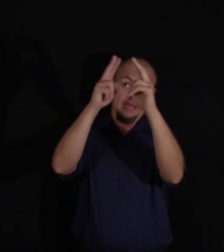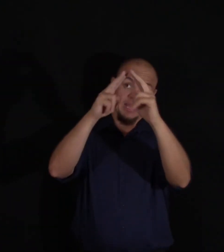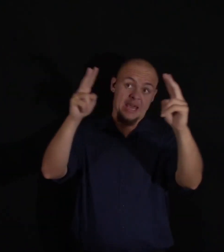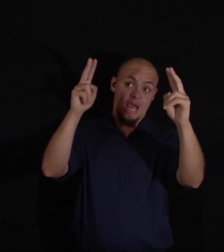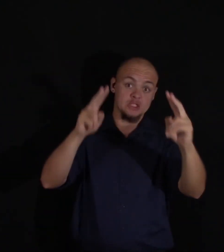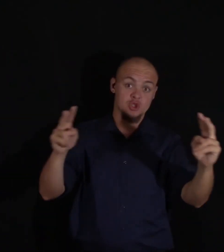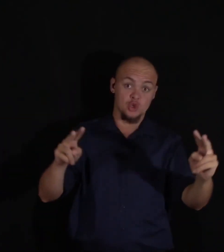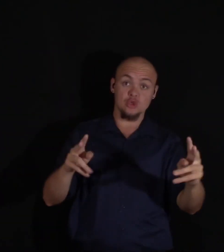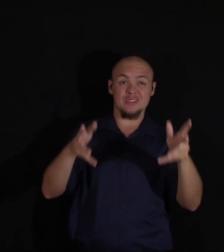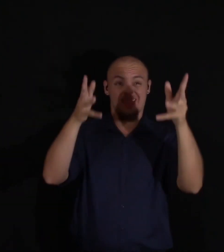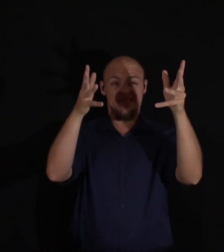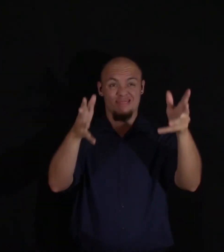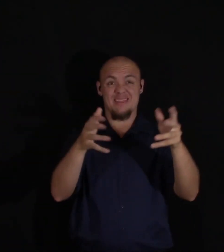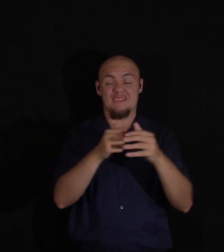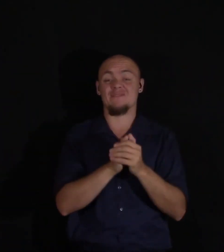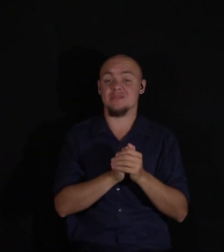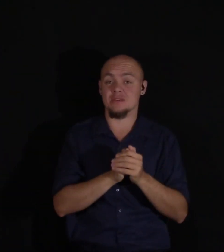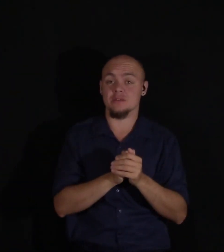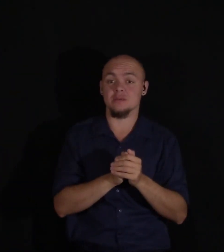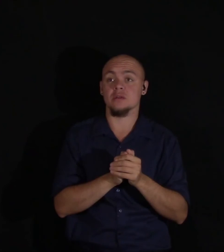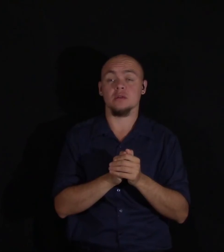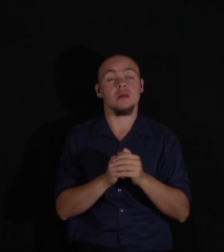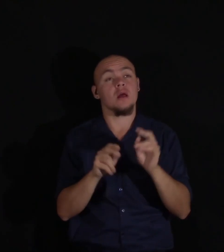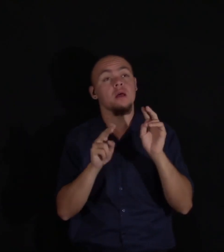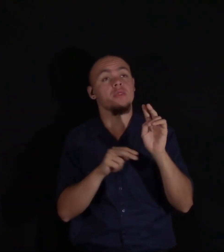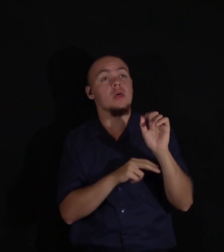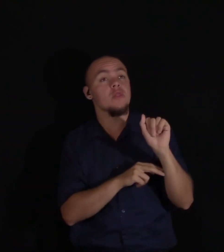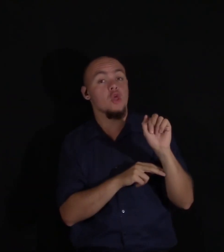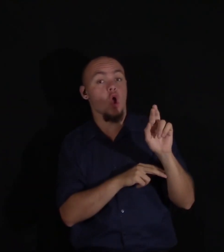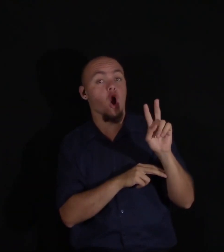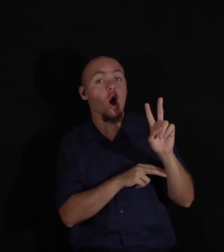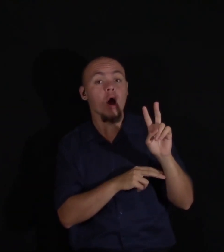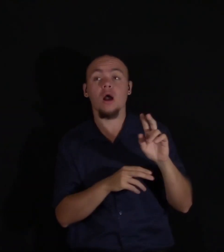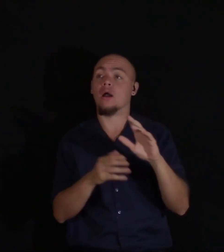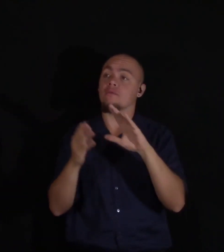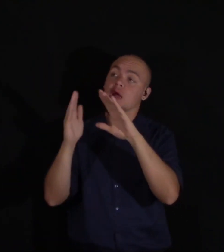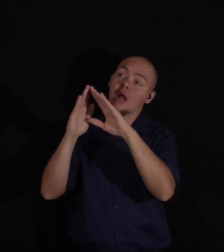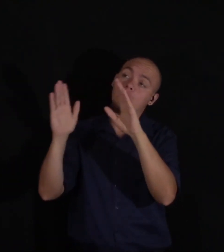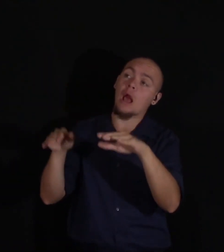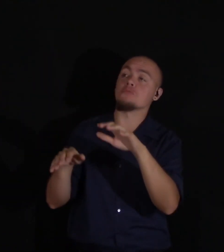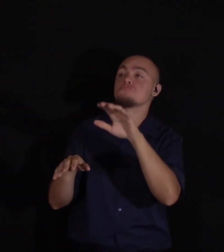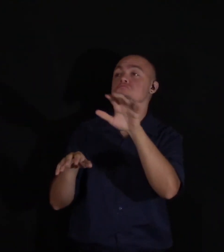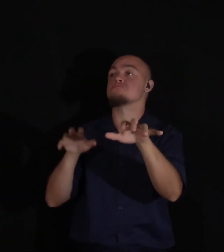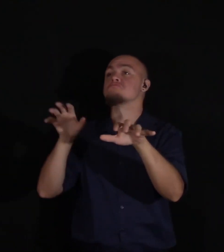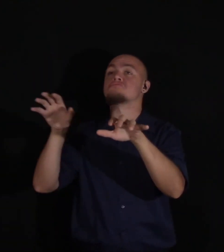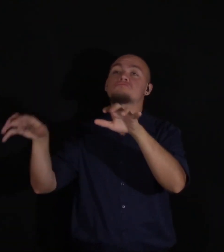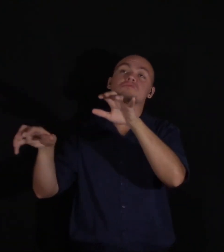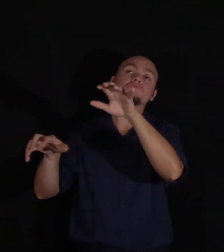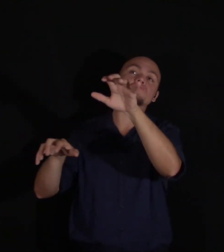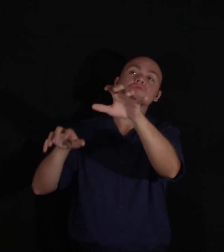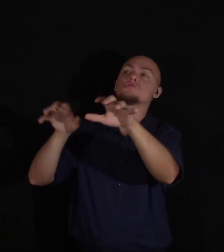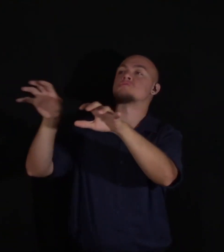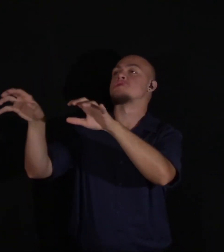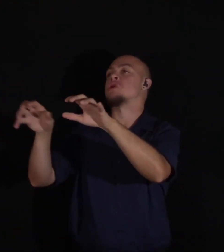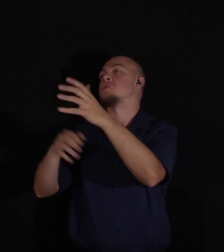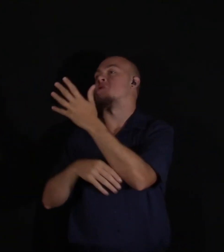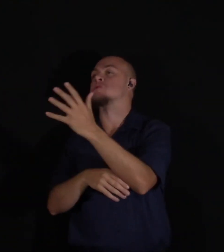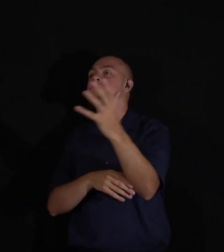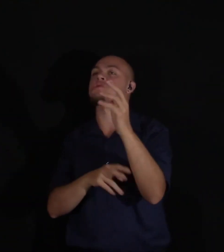mountains, the impetus Arve, and cottages, every here and there peeping forth from among the trees, formed a